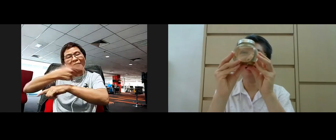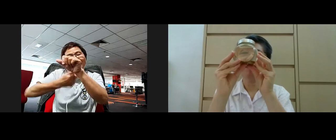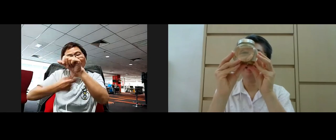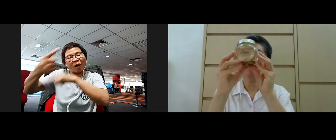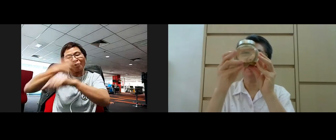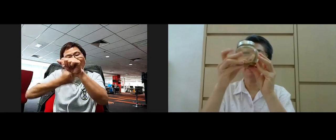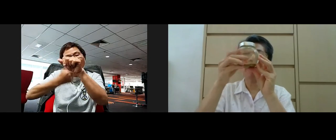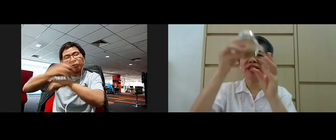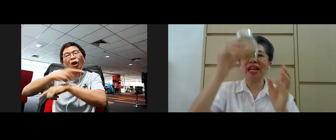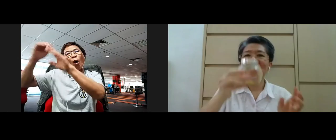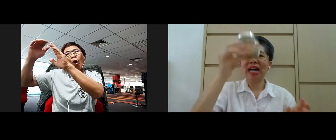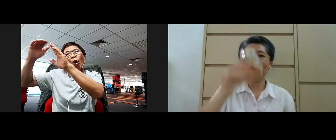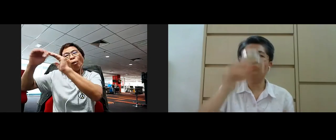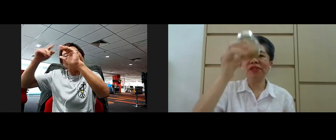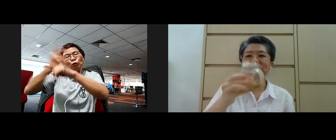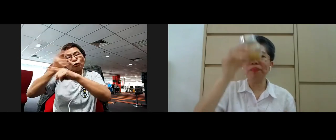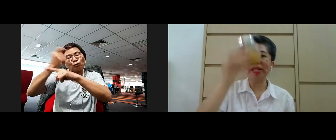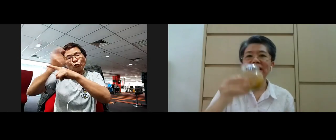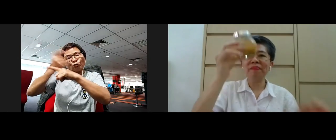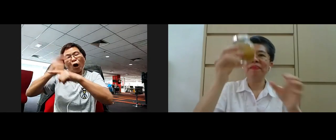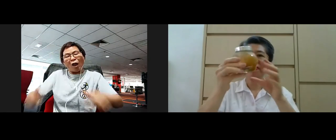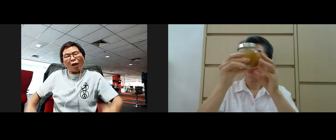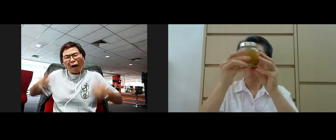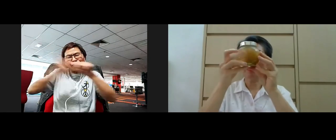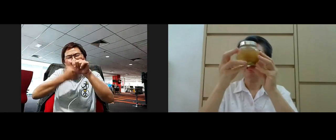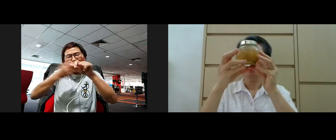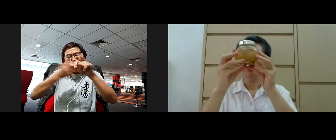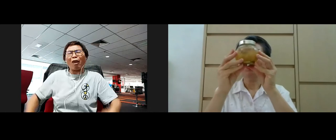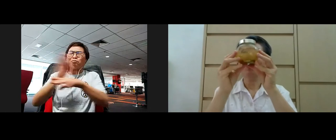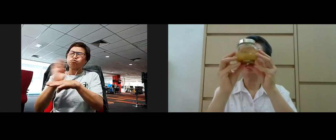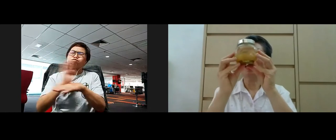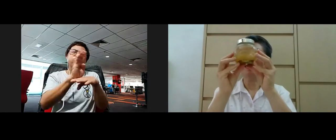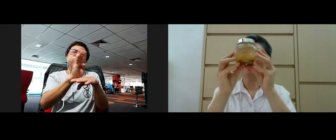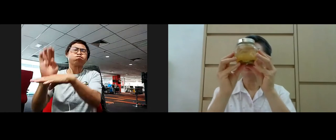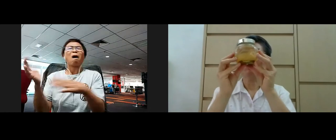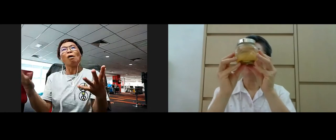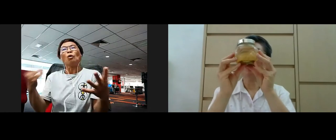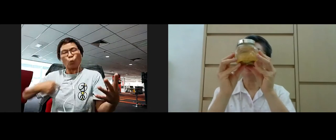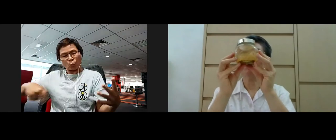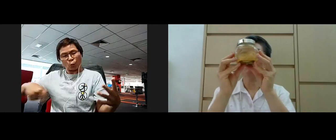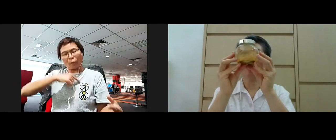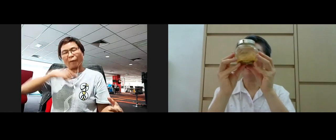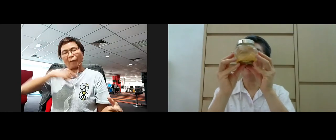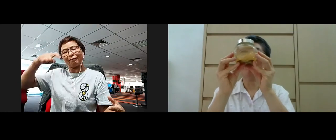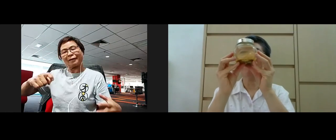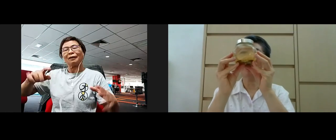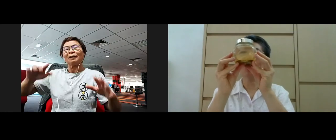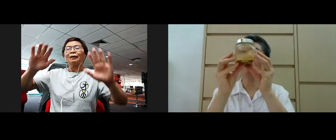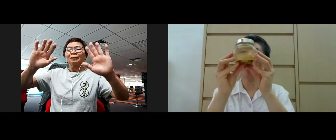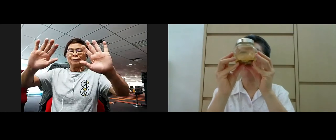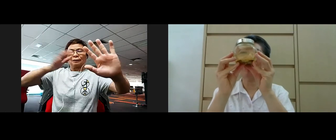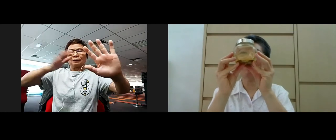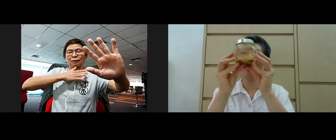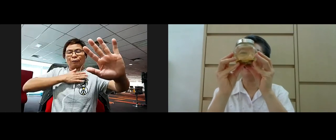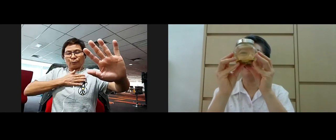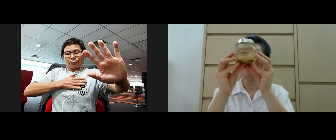hopefully yeah because every day our life is so busy right so we need we need to really have this